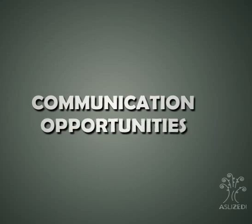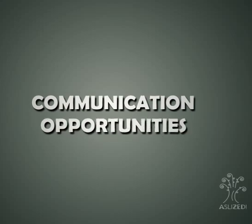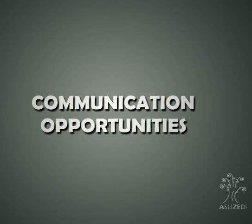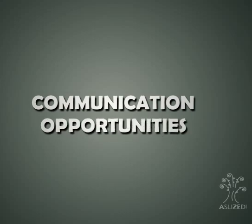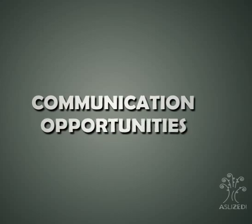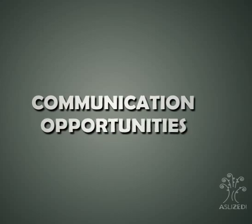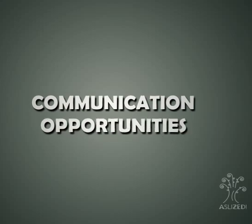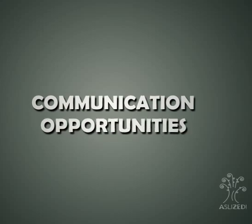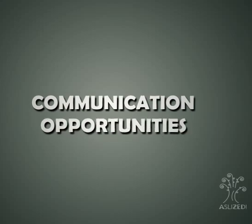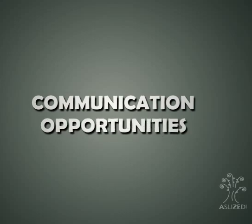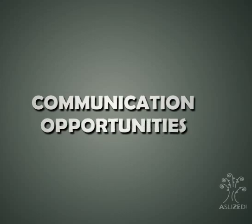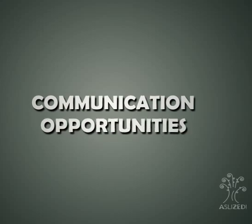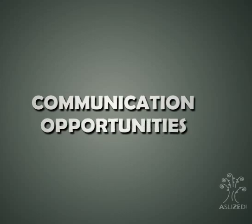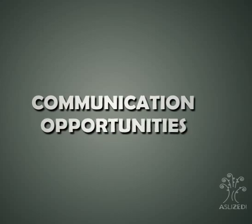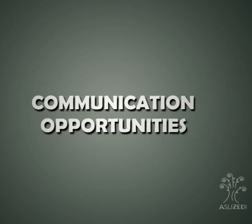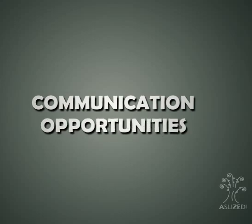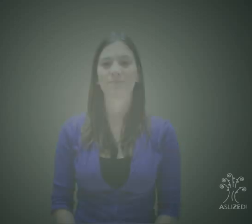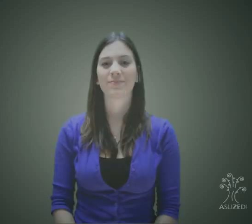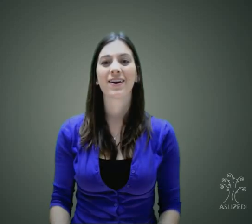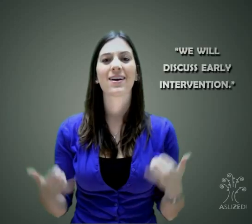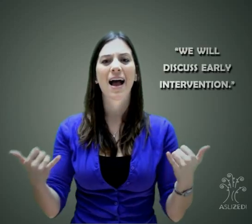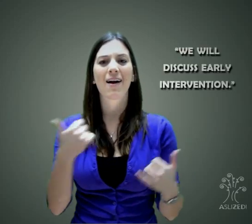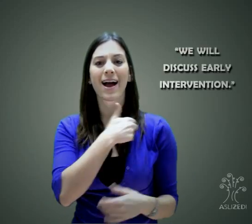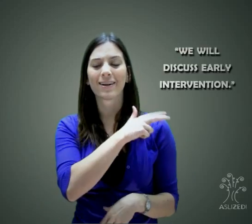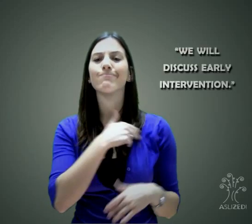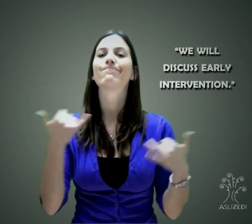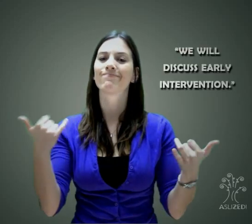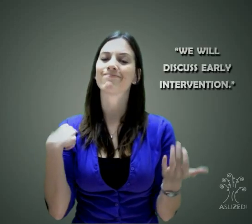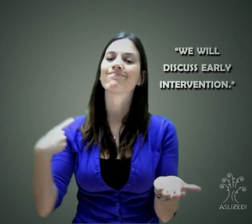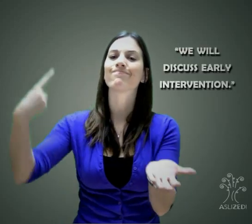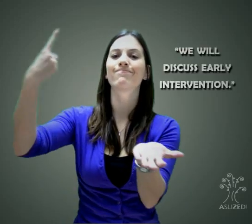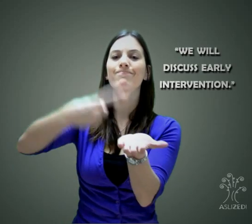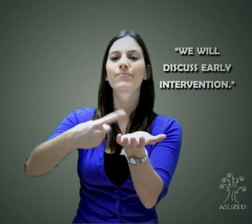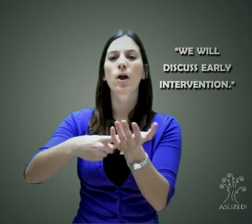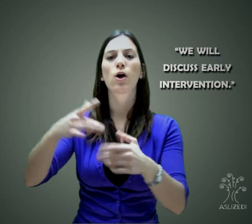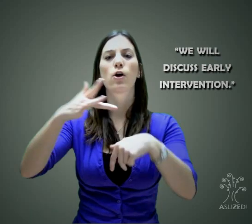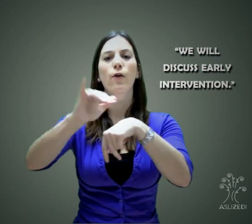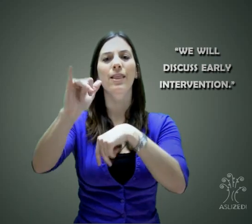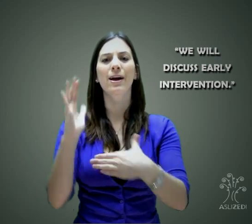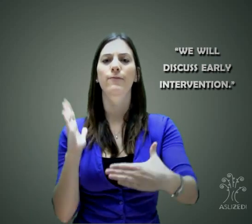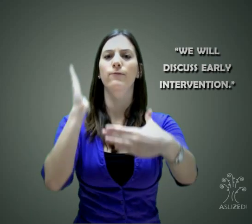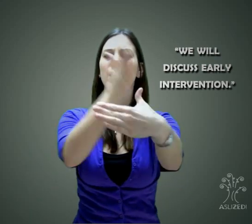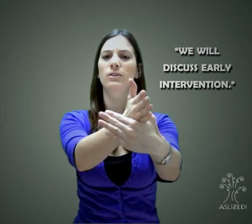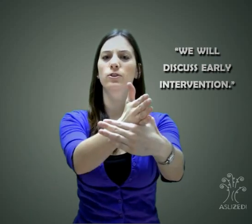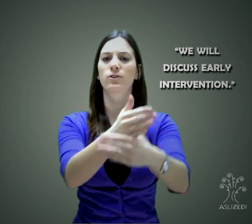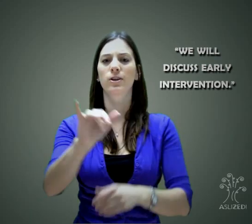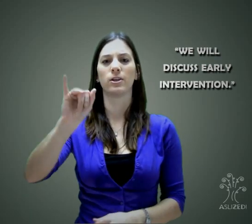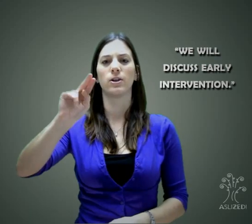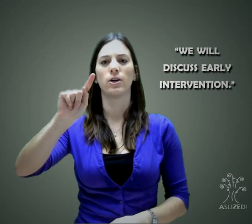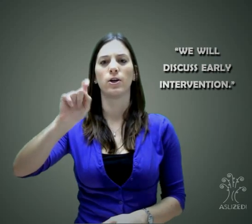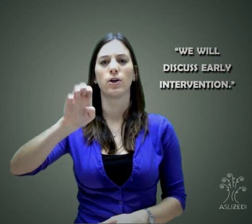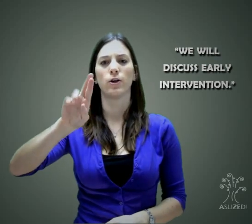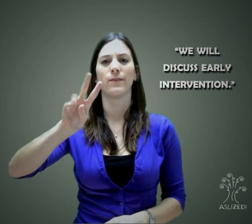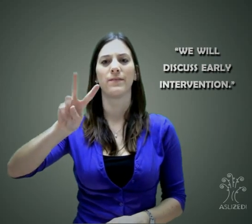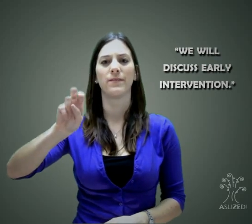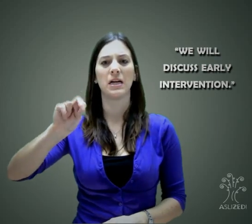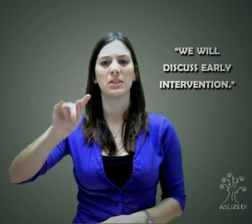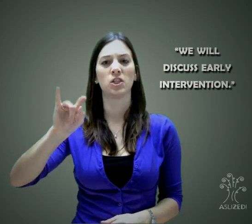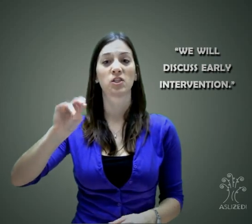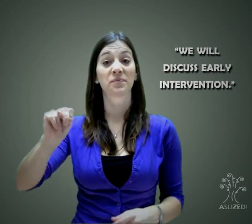Now here's another term that ought to be changed. In hospitals, the term early intervention is used. This is recommended to the parents. Early intervention